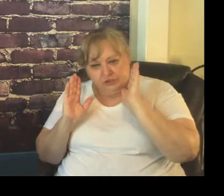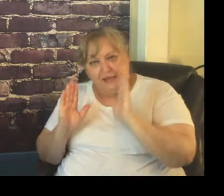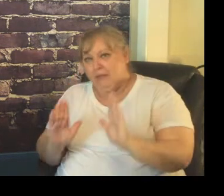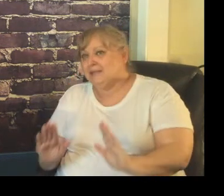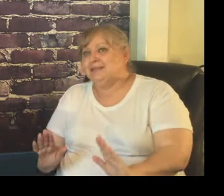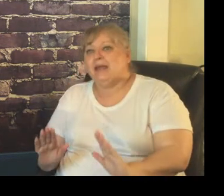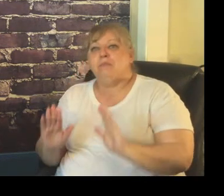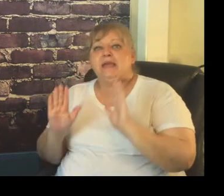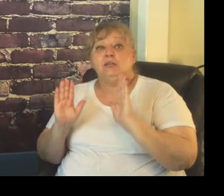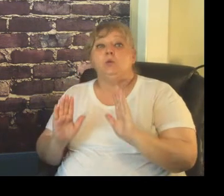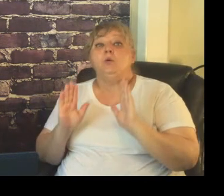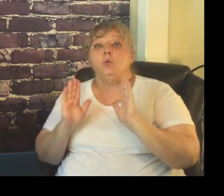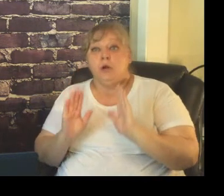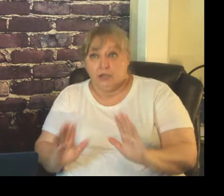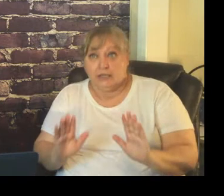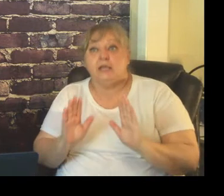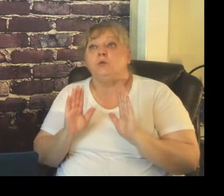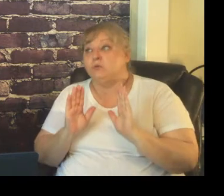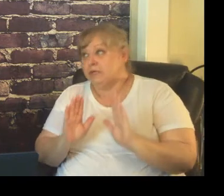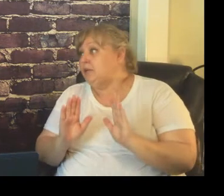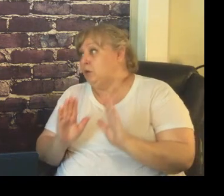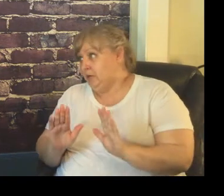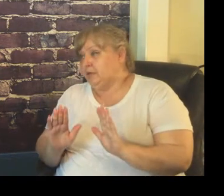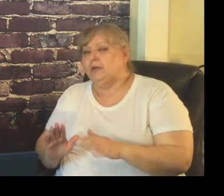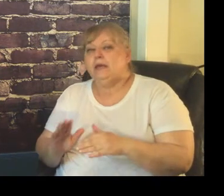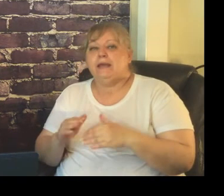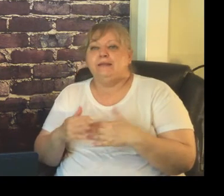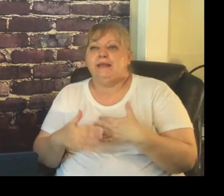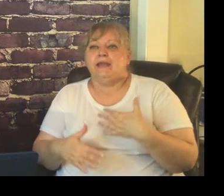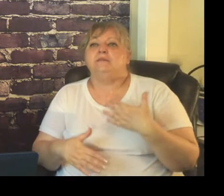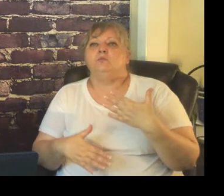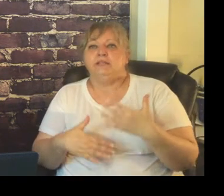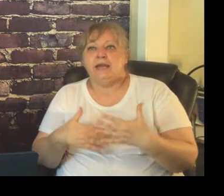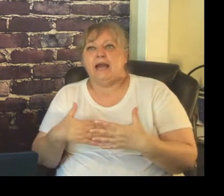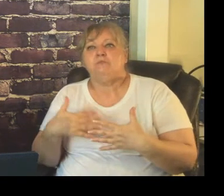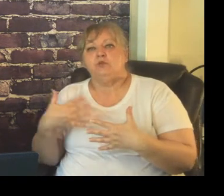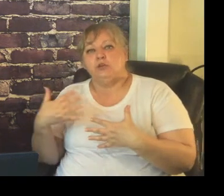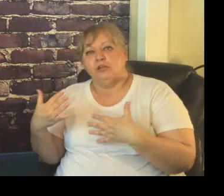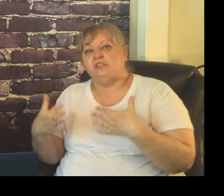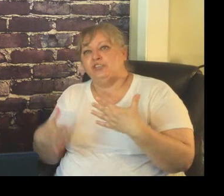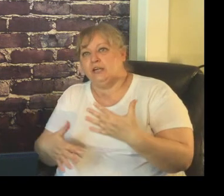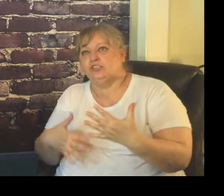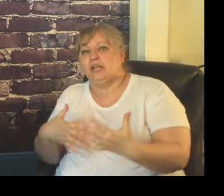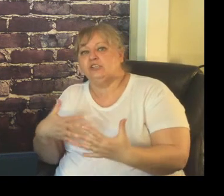step by step it will work it will really work and then with time you're going to start changing